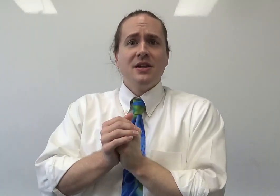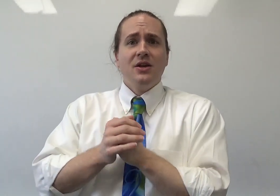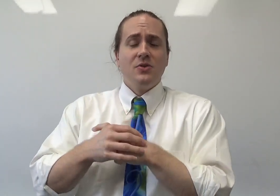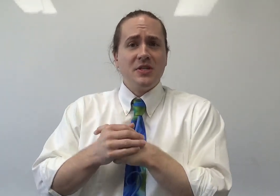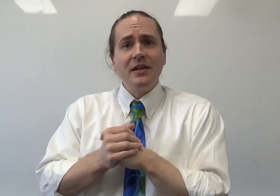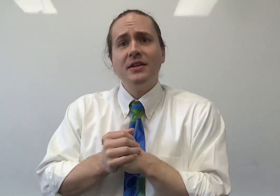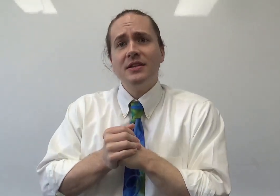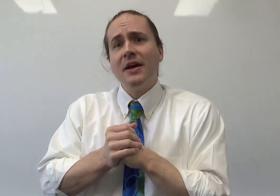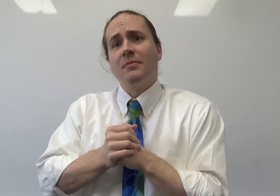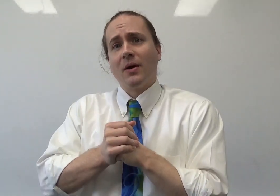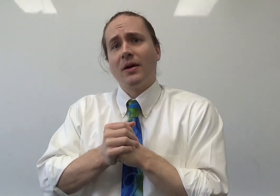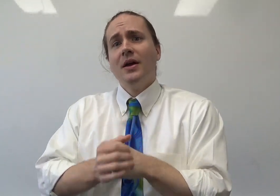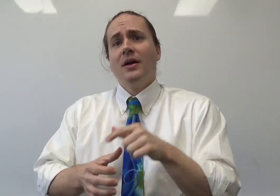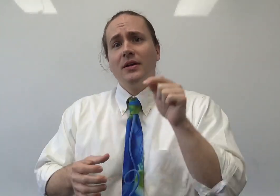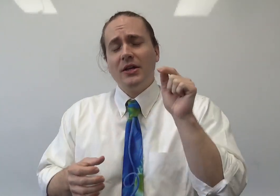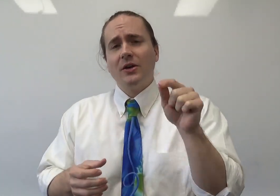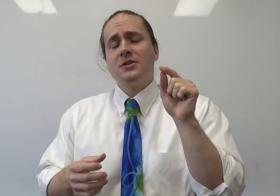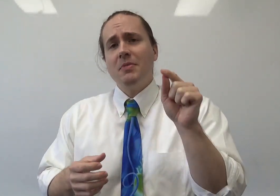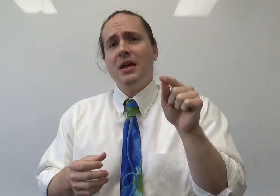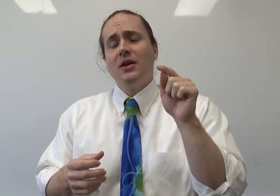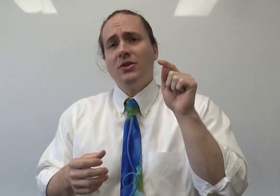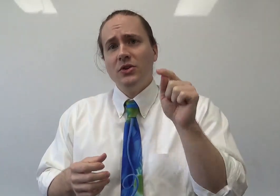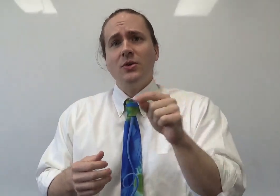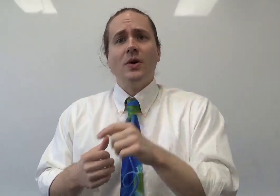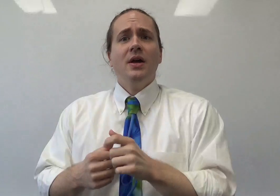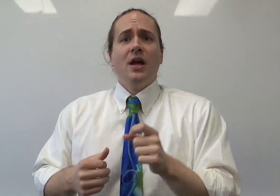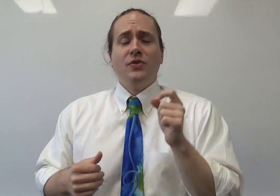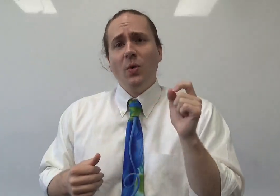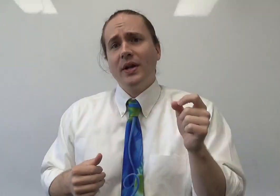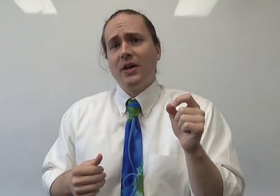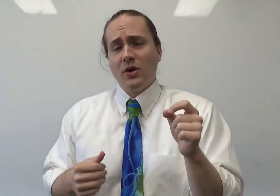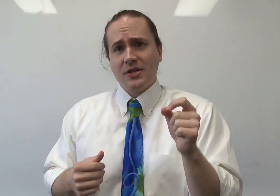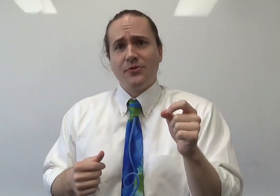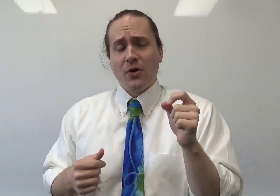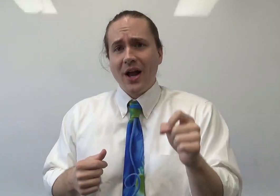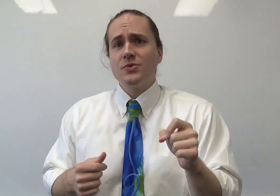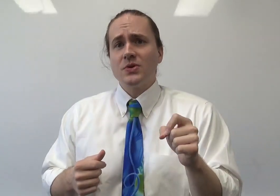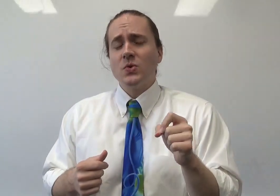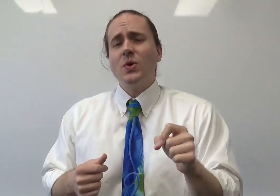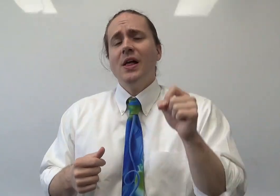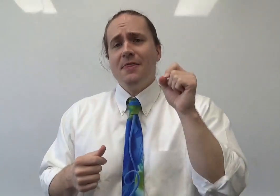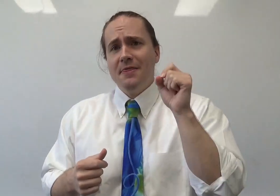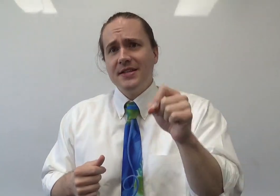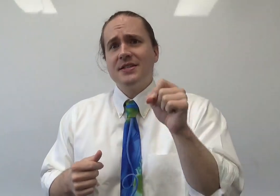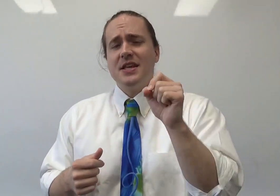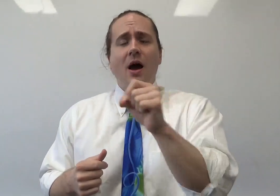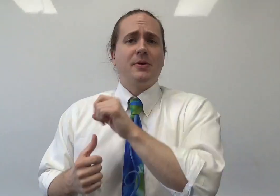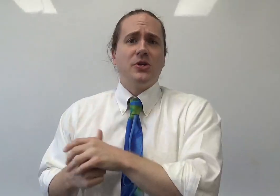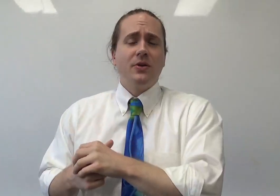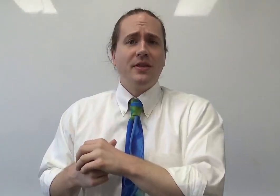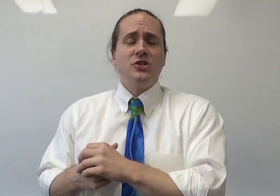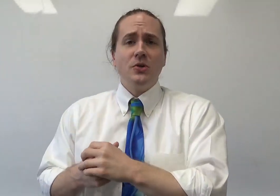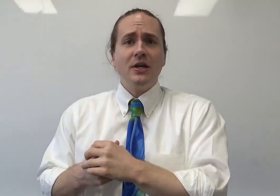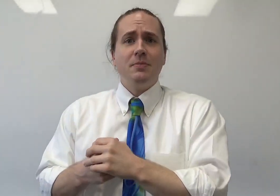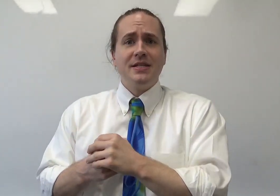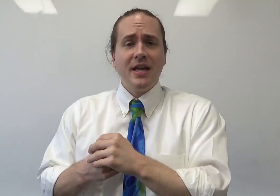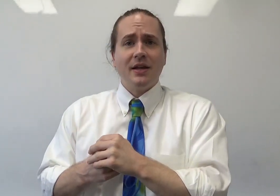New Zealand and Denmark here to meet you. If you want to get hooked up for graduate school, this is the opportunity that you need to be taking.